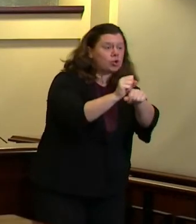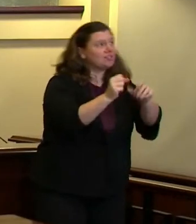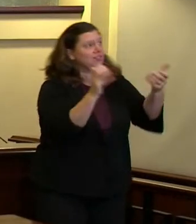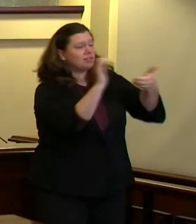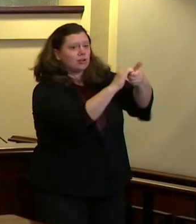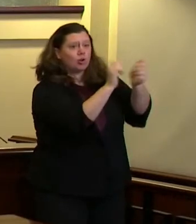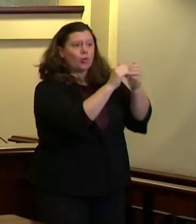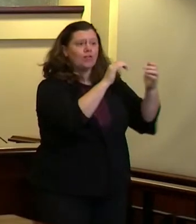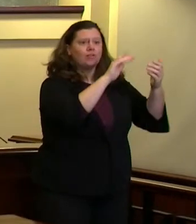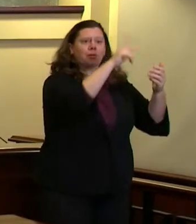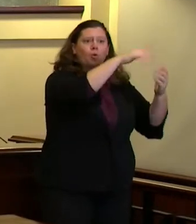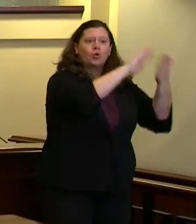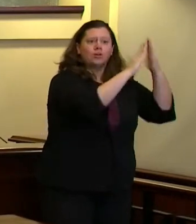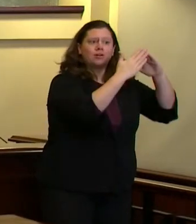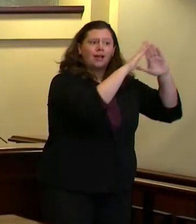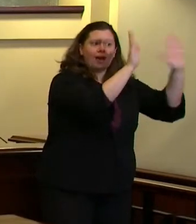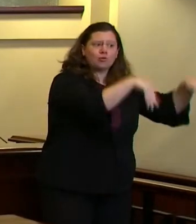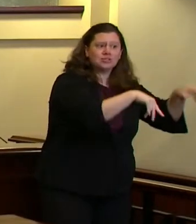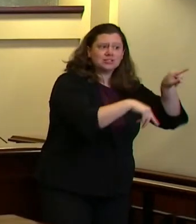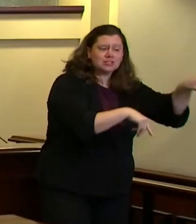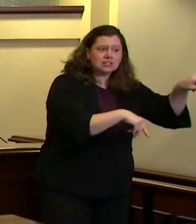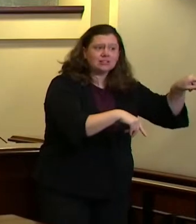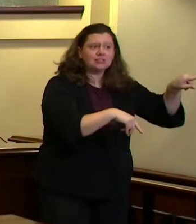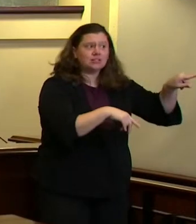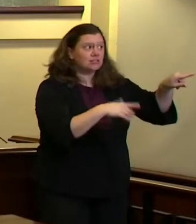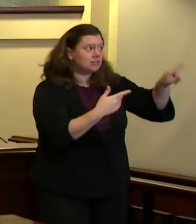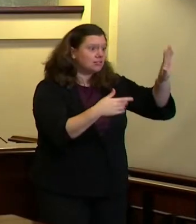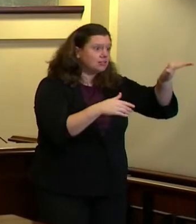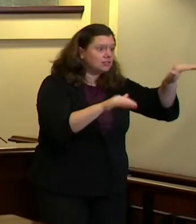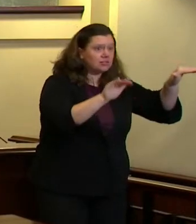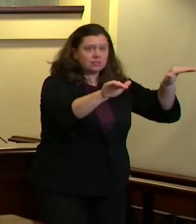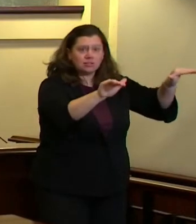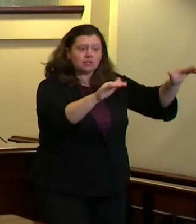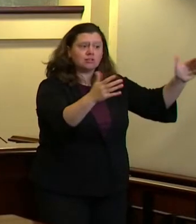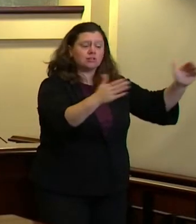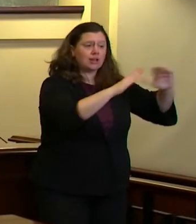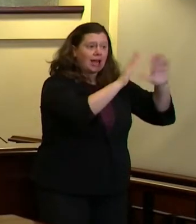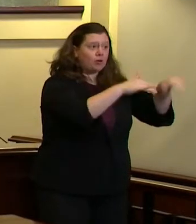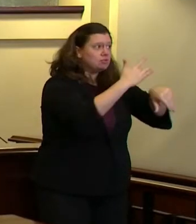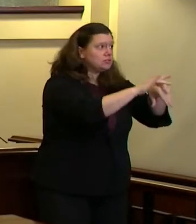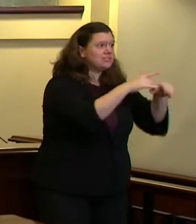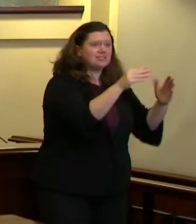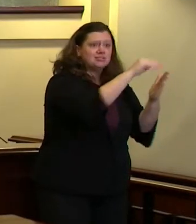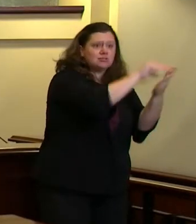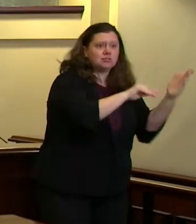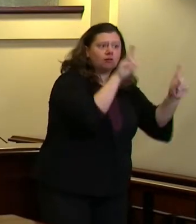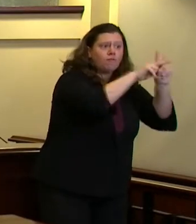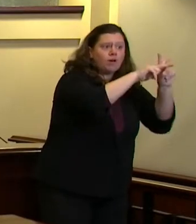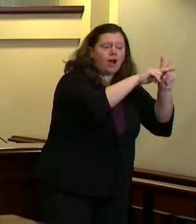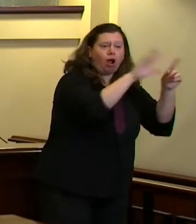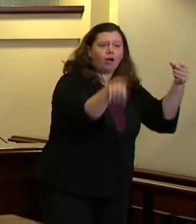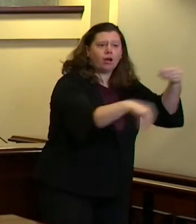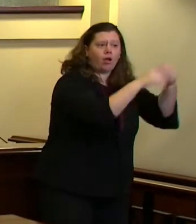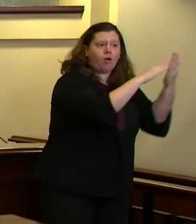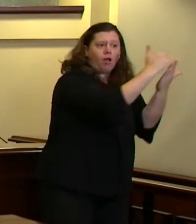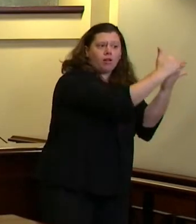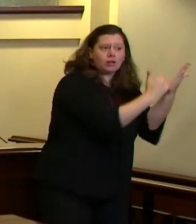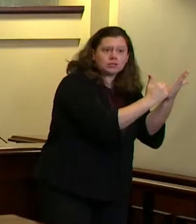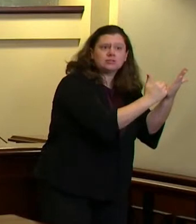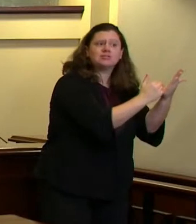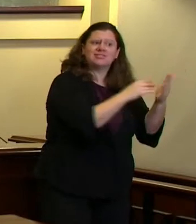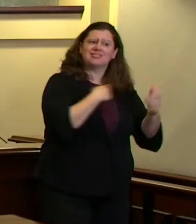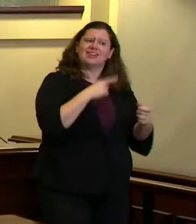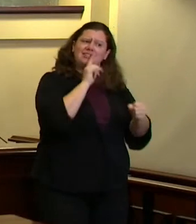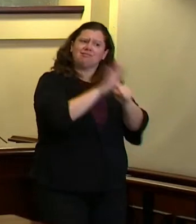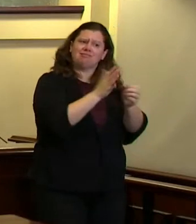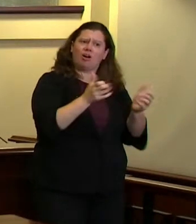low income housing in fact it's a record for the Portland housing bureau we have promises that are now being kept in